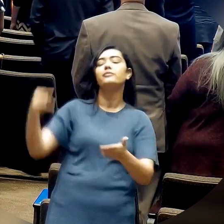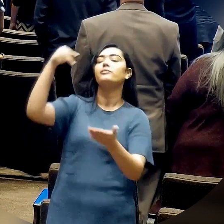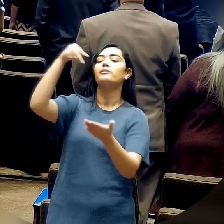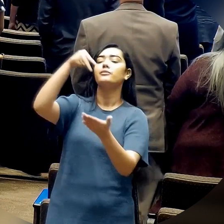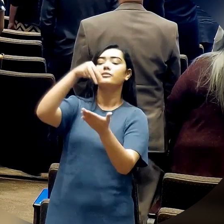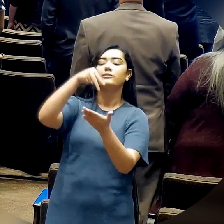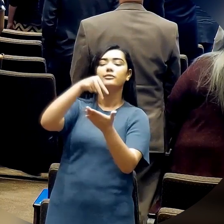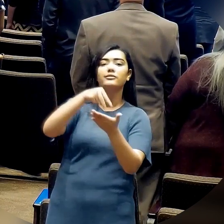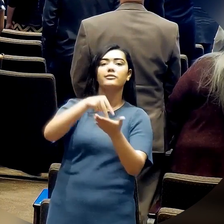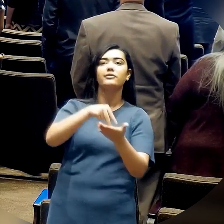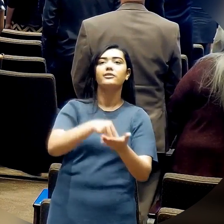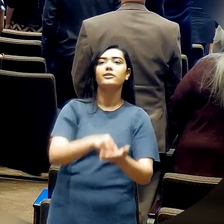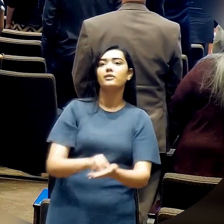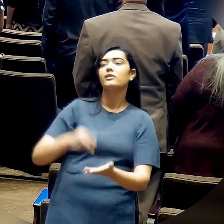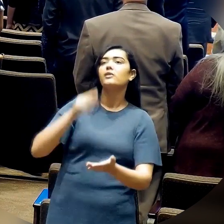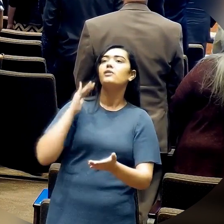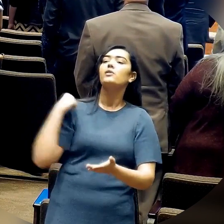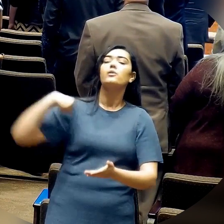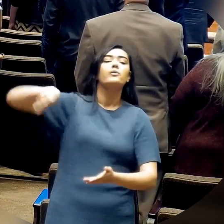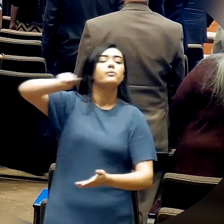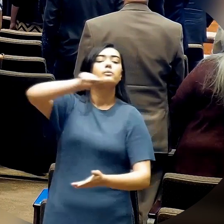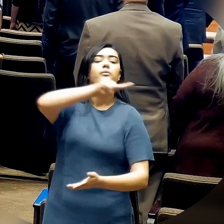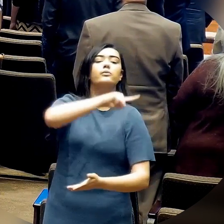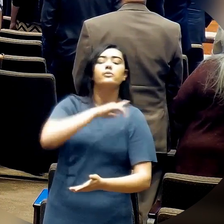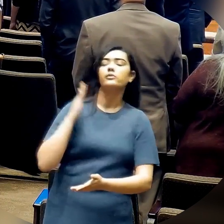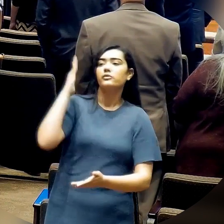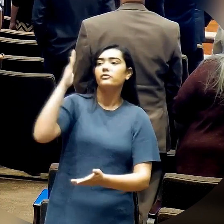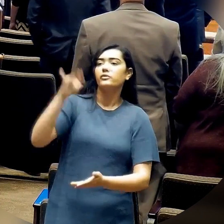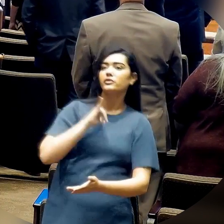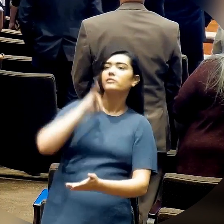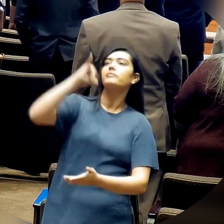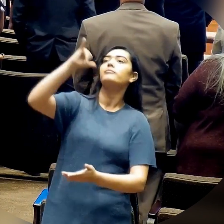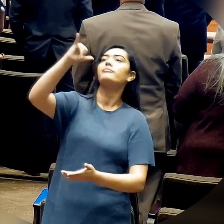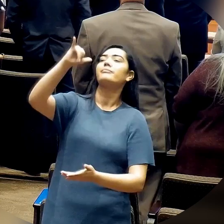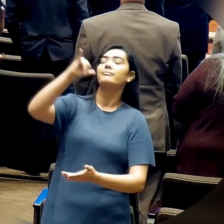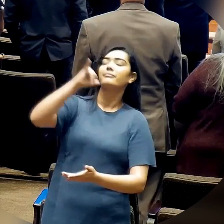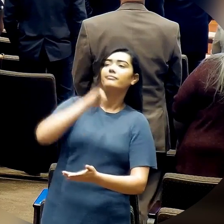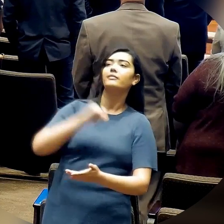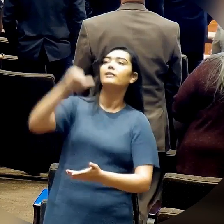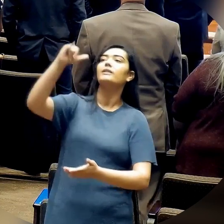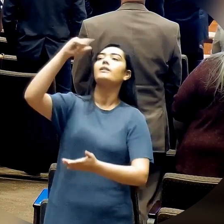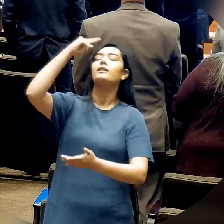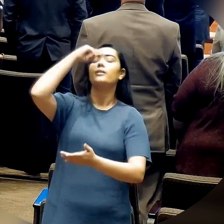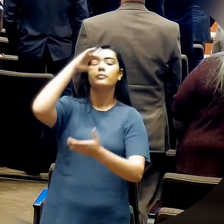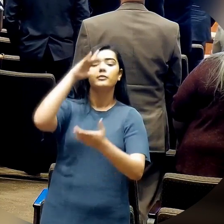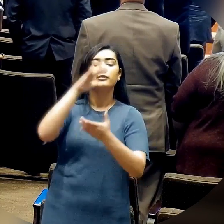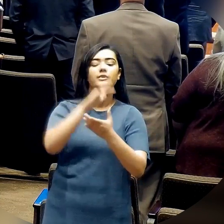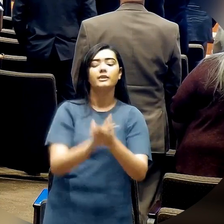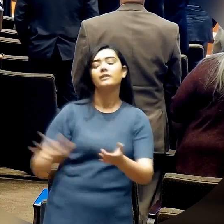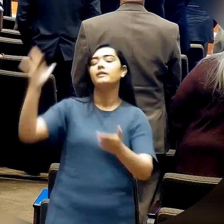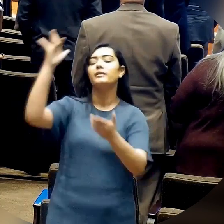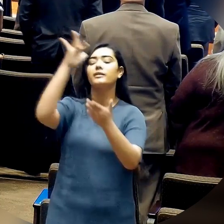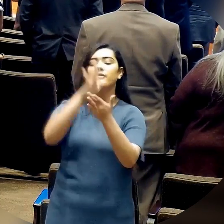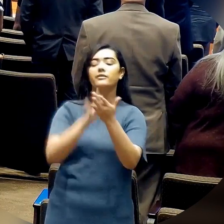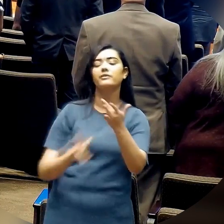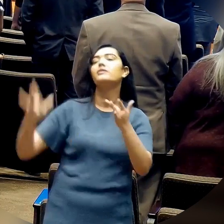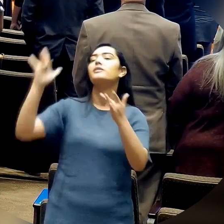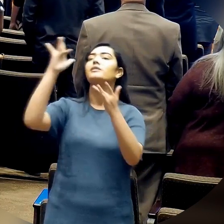that we will rise again, for I believe in the name of